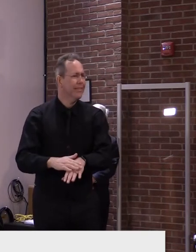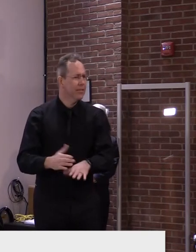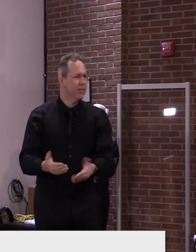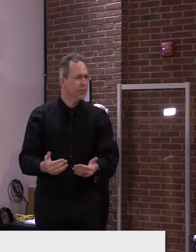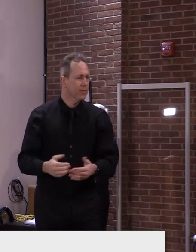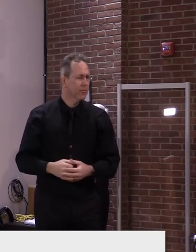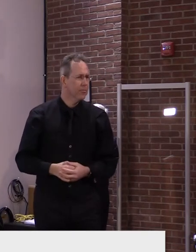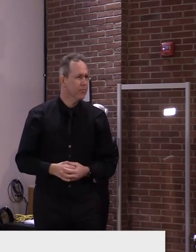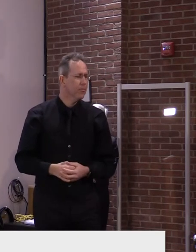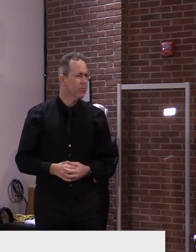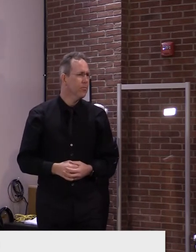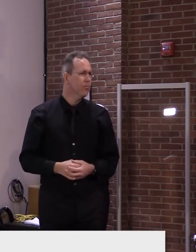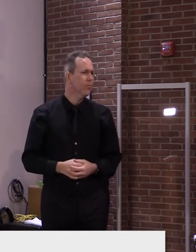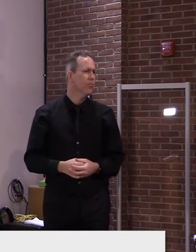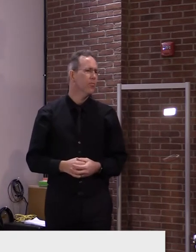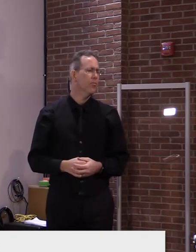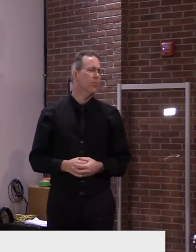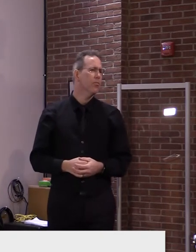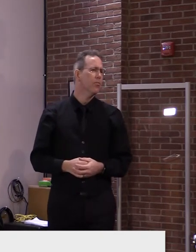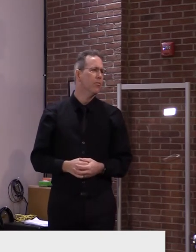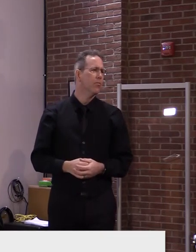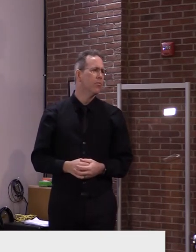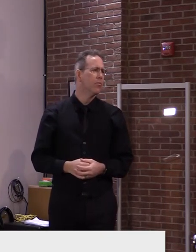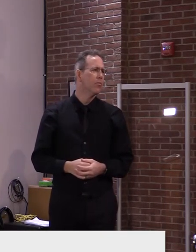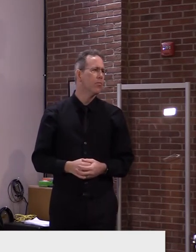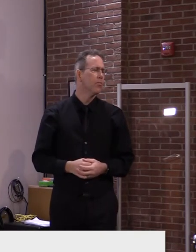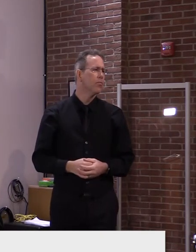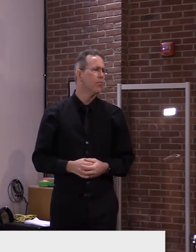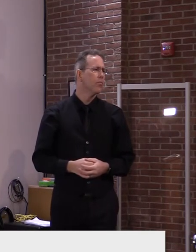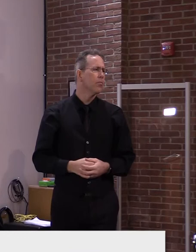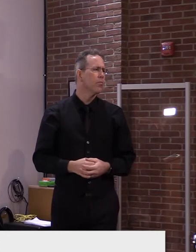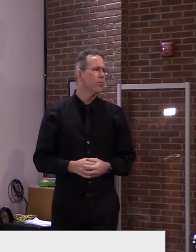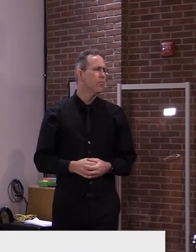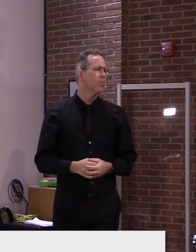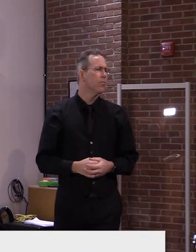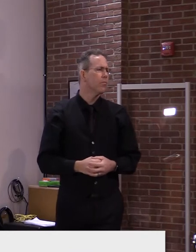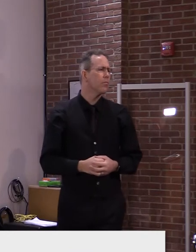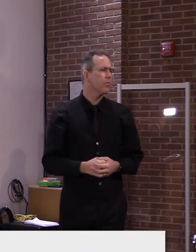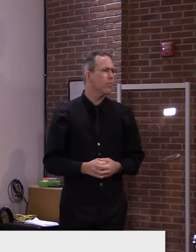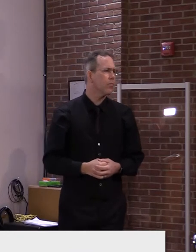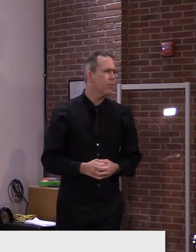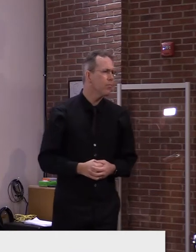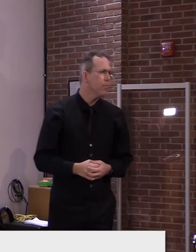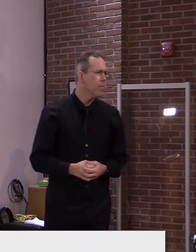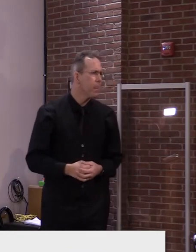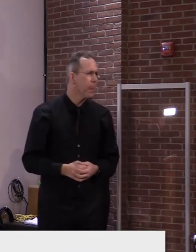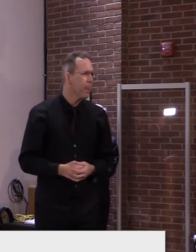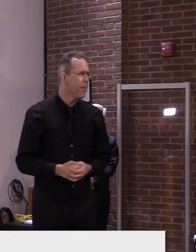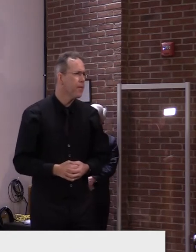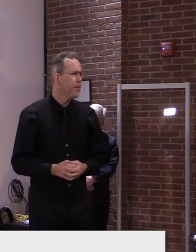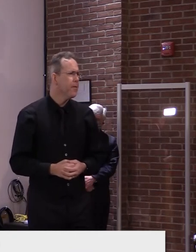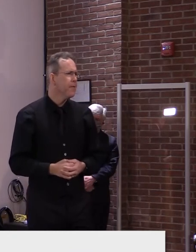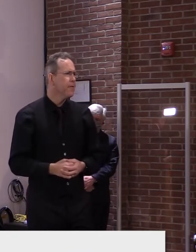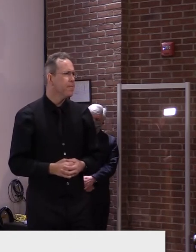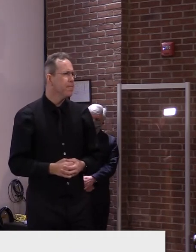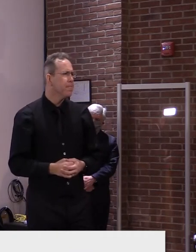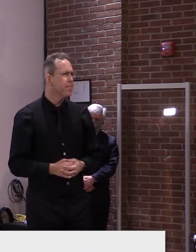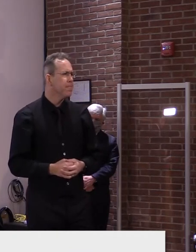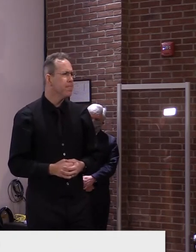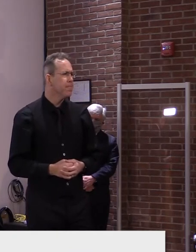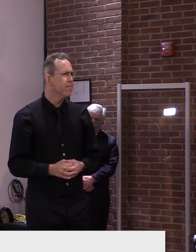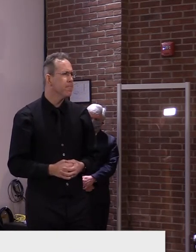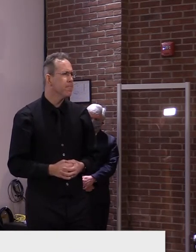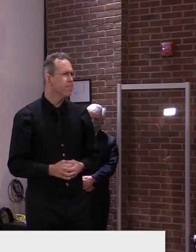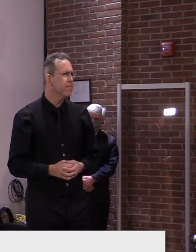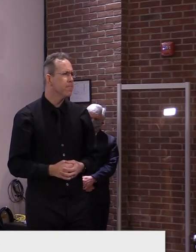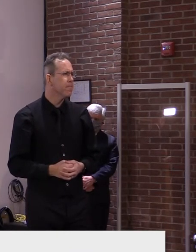with the current travel policy to continue to require fully vaccinated people to quarantine